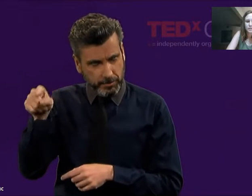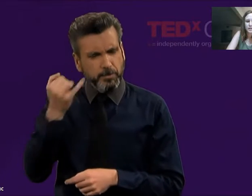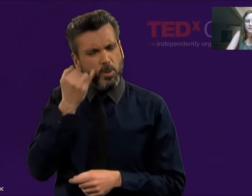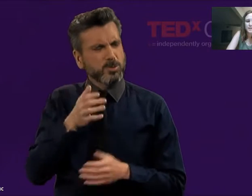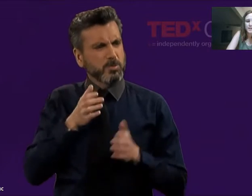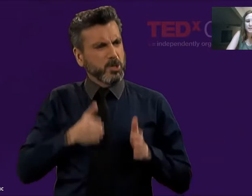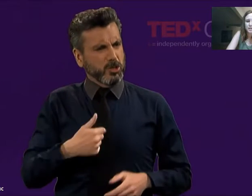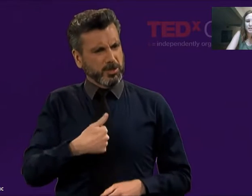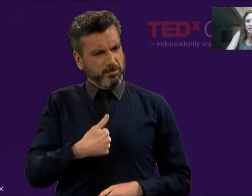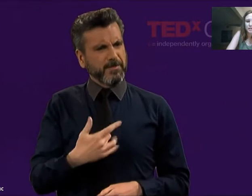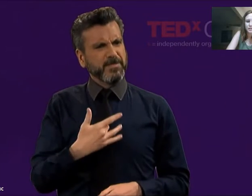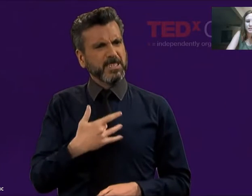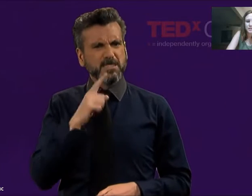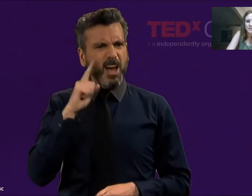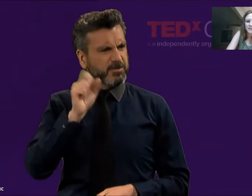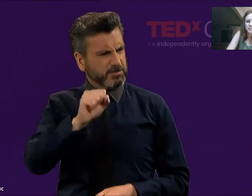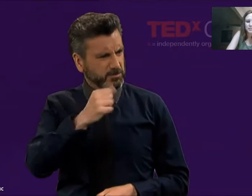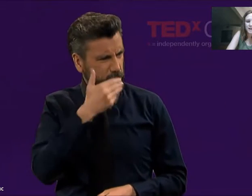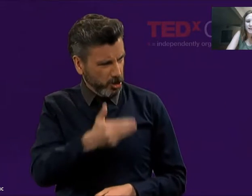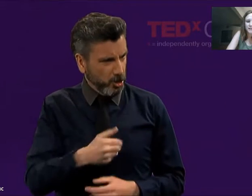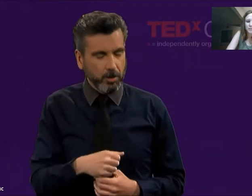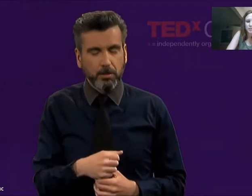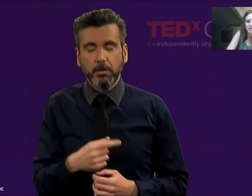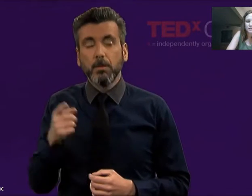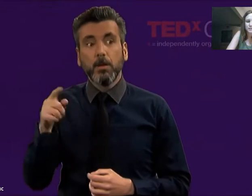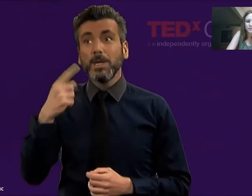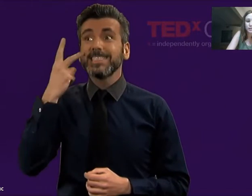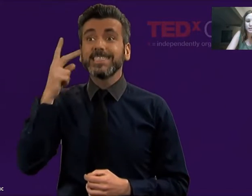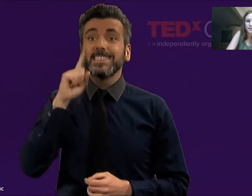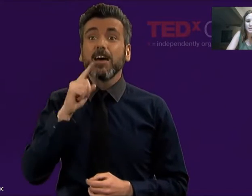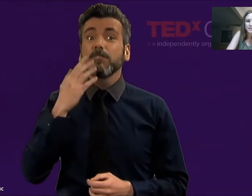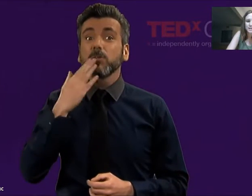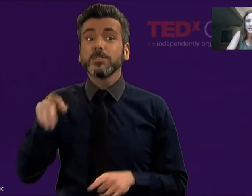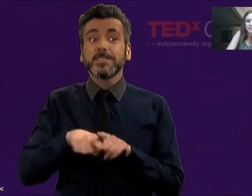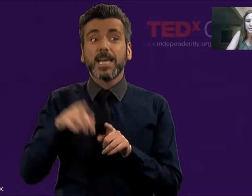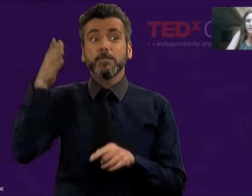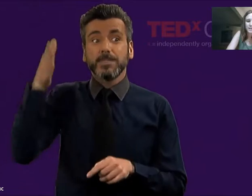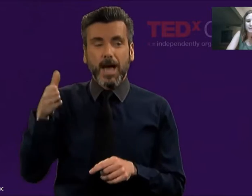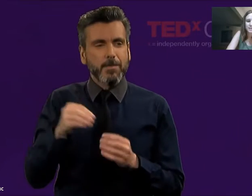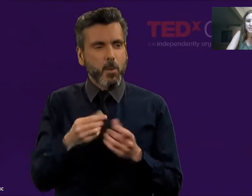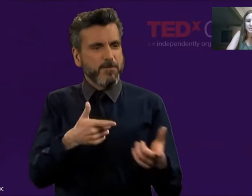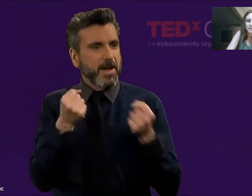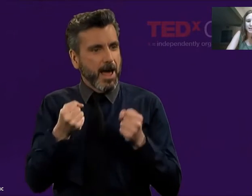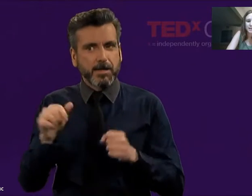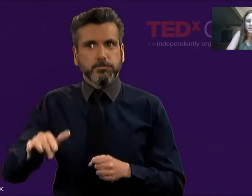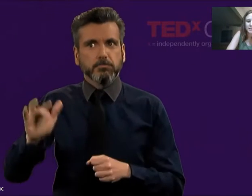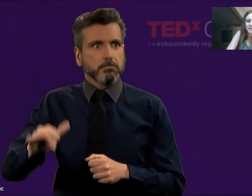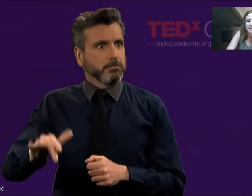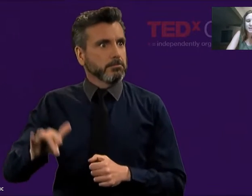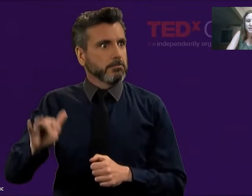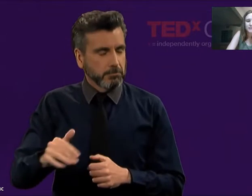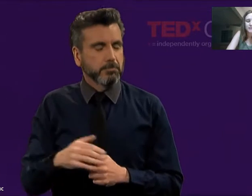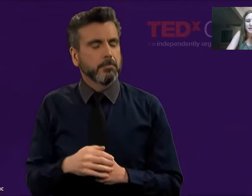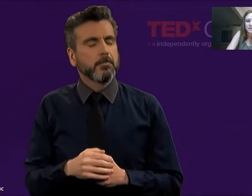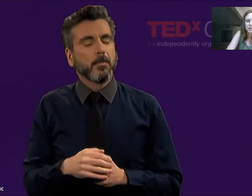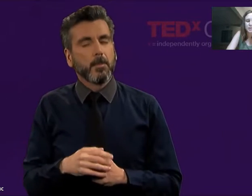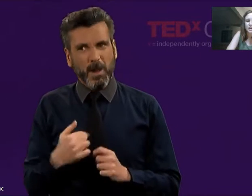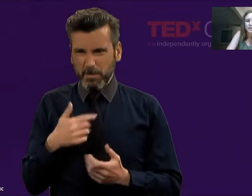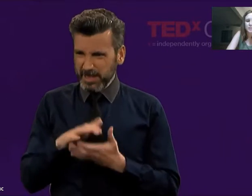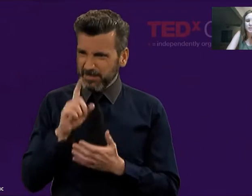If deaf and good are on the same side and the person believes that being deaf is a good thing, then they'll have a fast response when